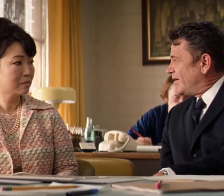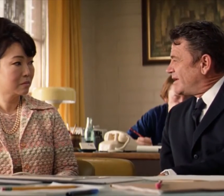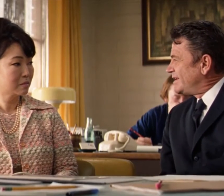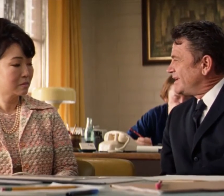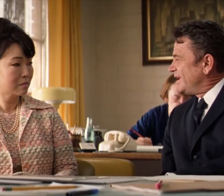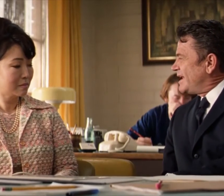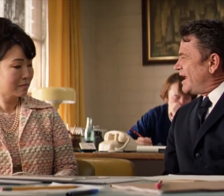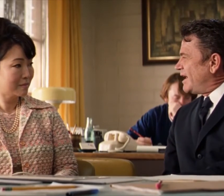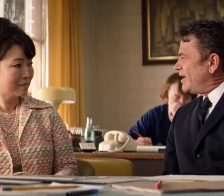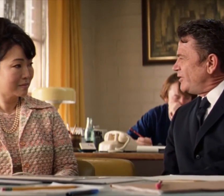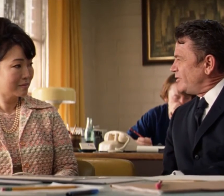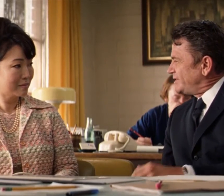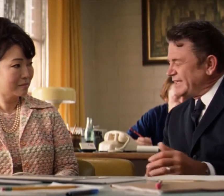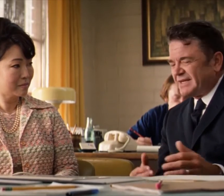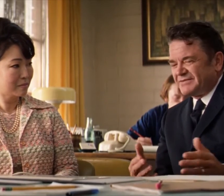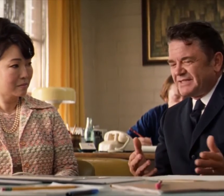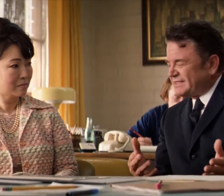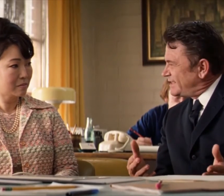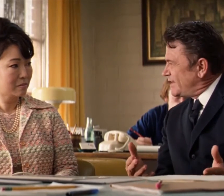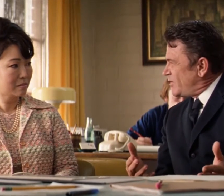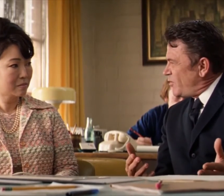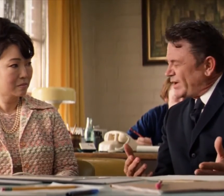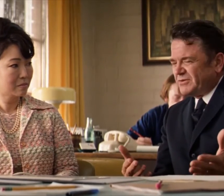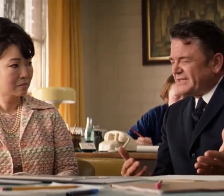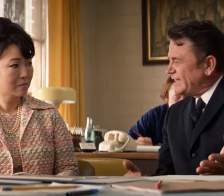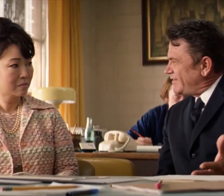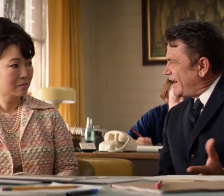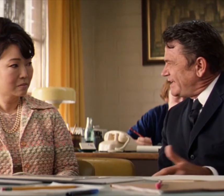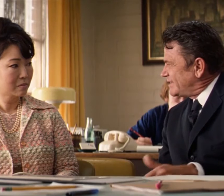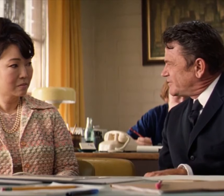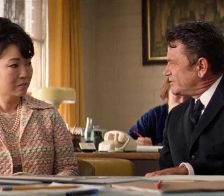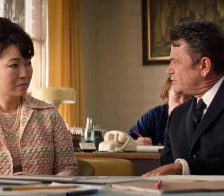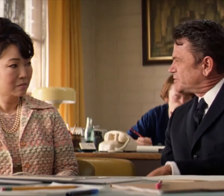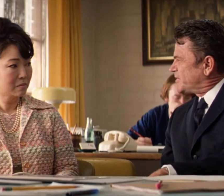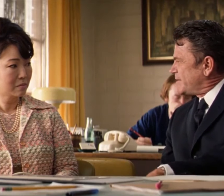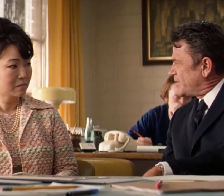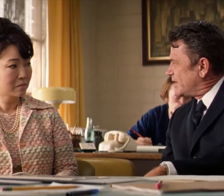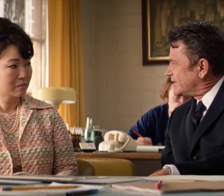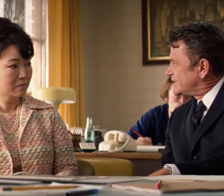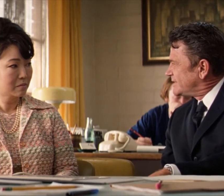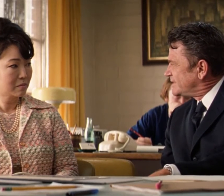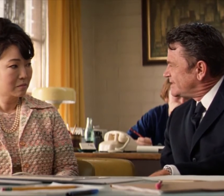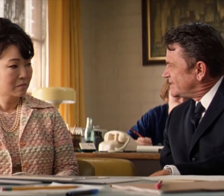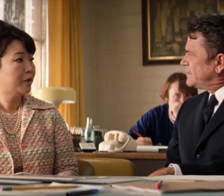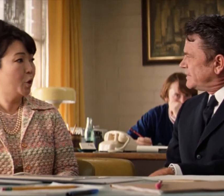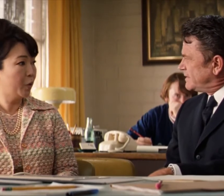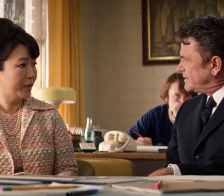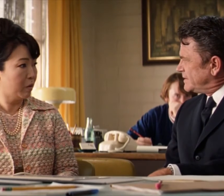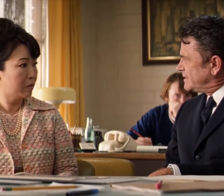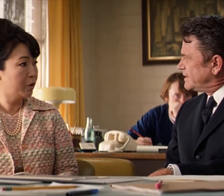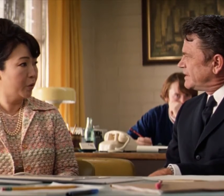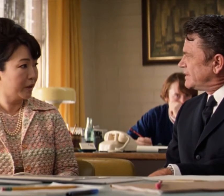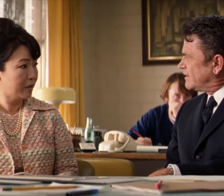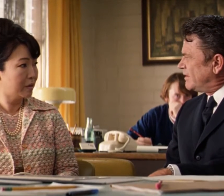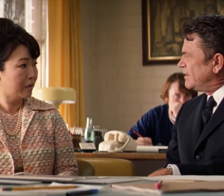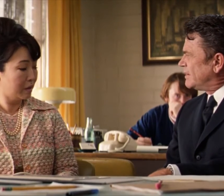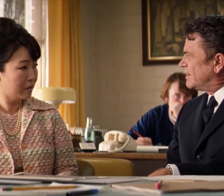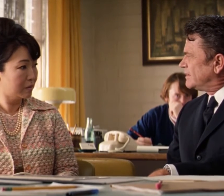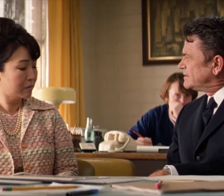discuss the black mark The film has earned with its racist scene Since it does seem to be somewhat affecting